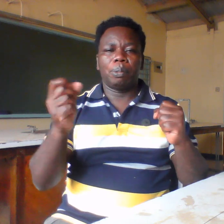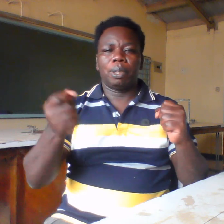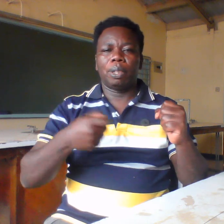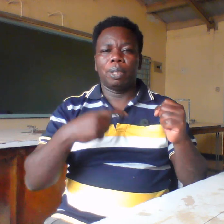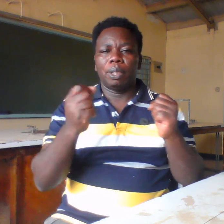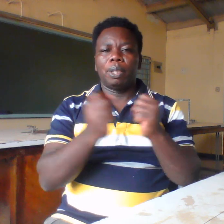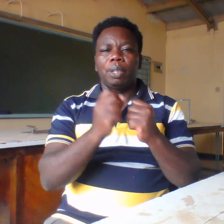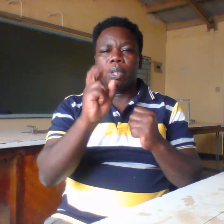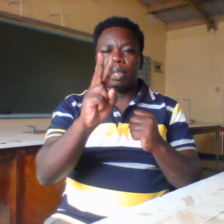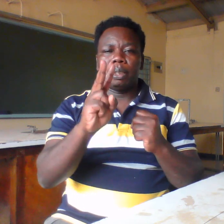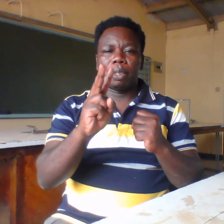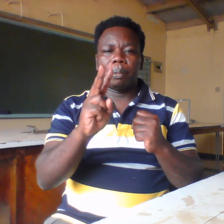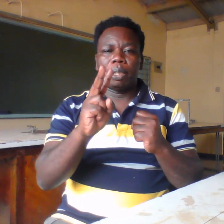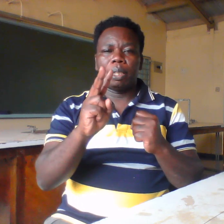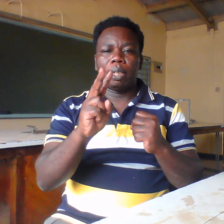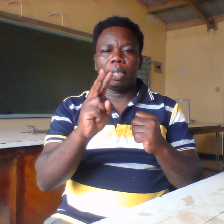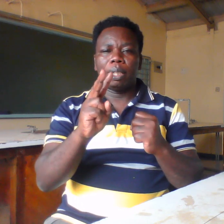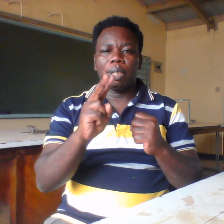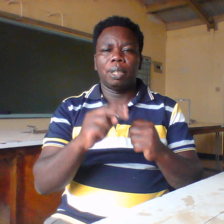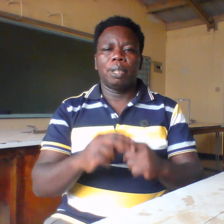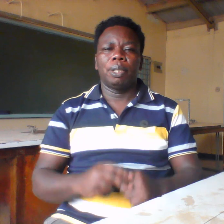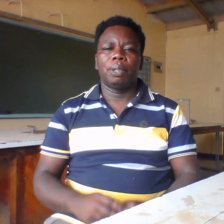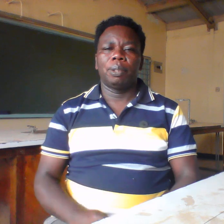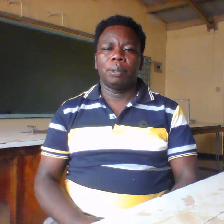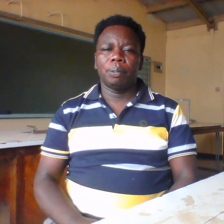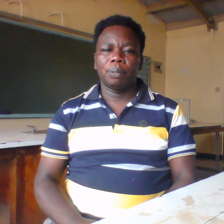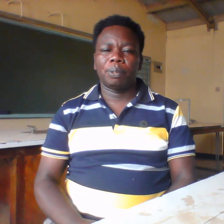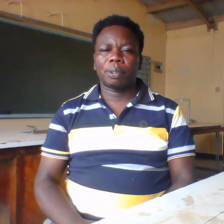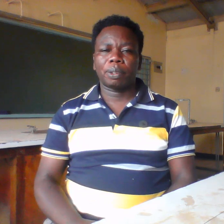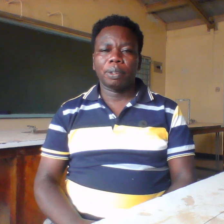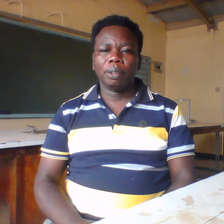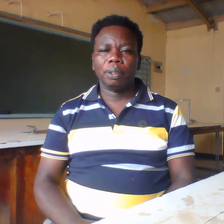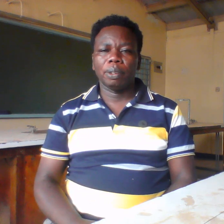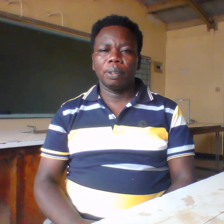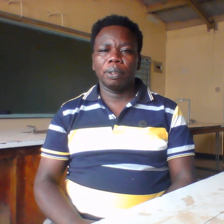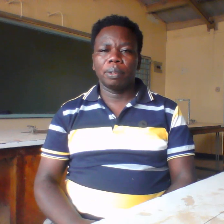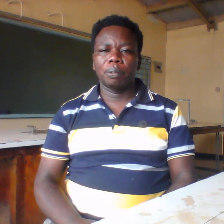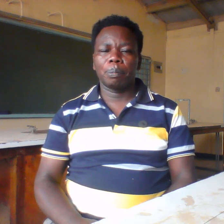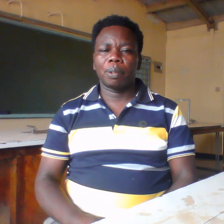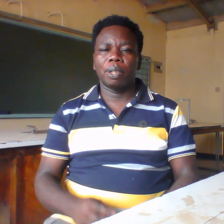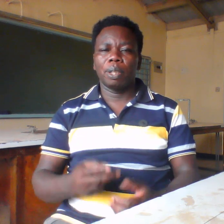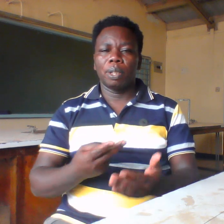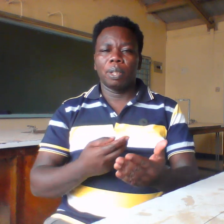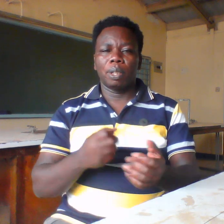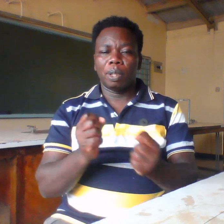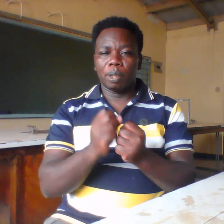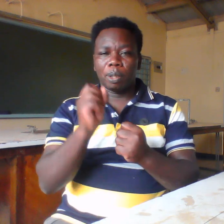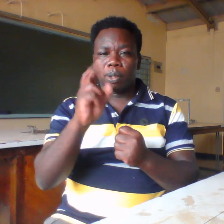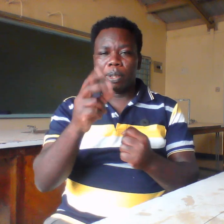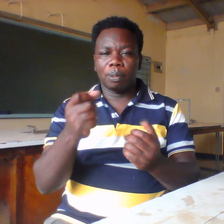November, and December. know? The sort of months. So we have done